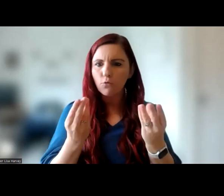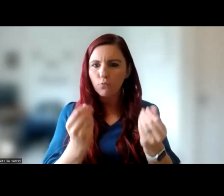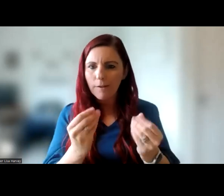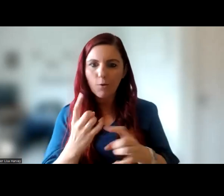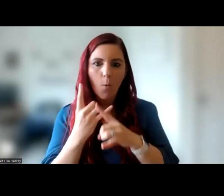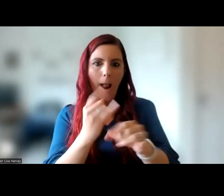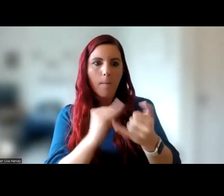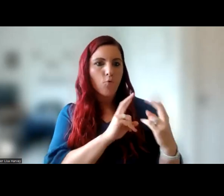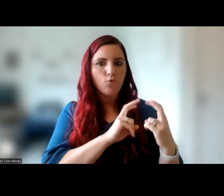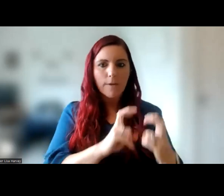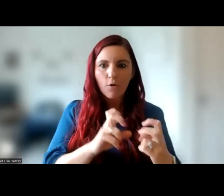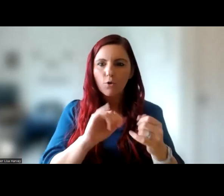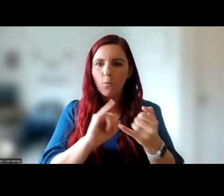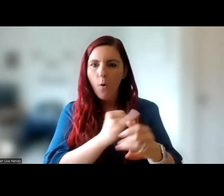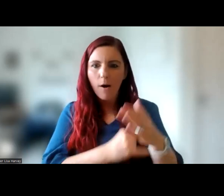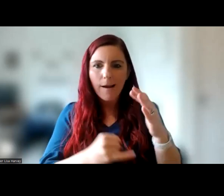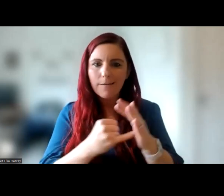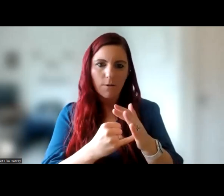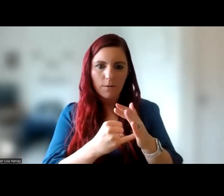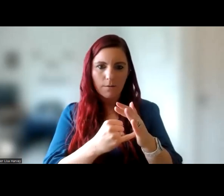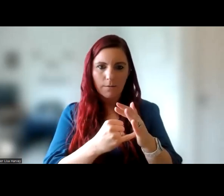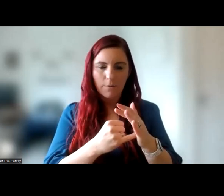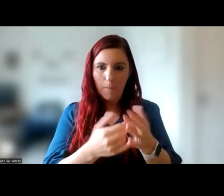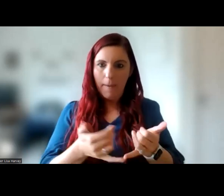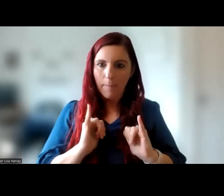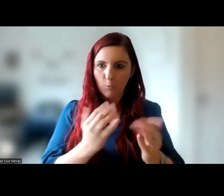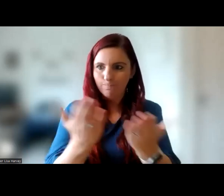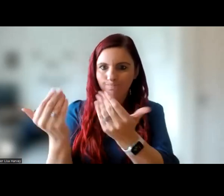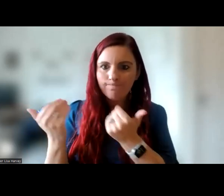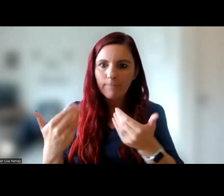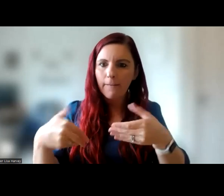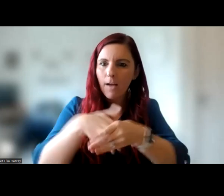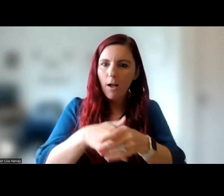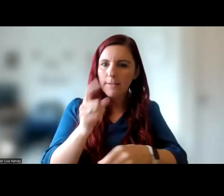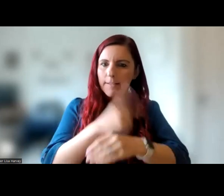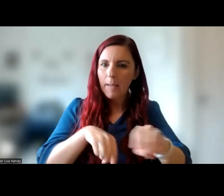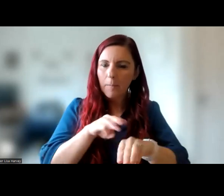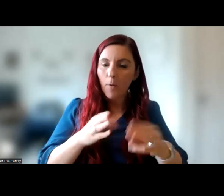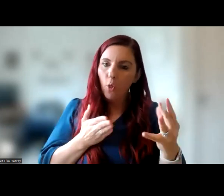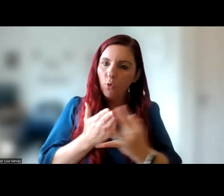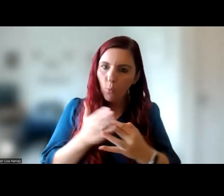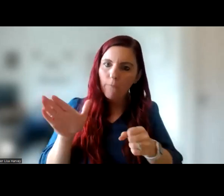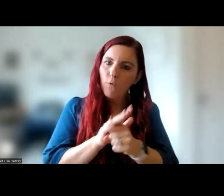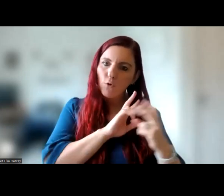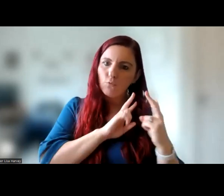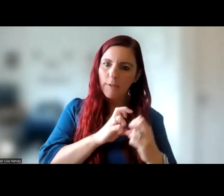researchers and organisations to meaningfully involve disabled people throughout the research process.